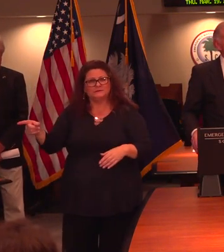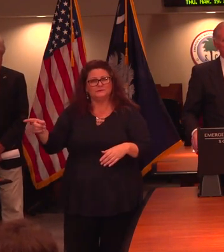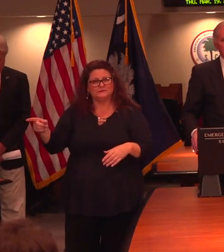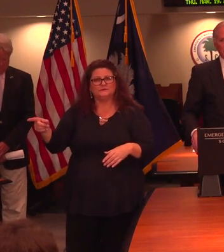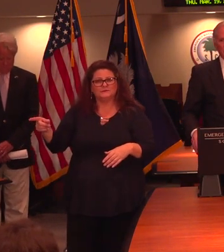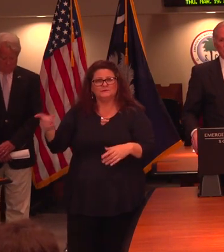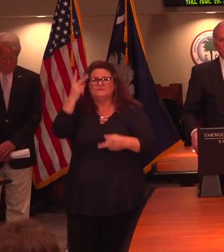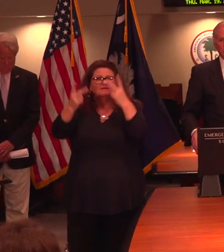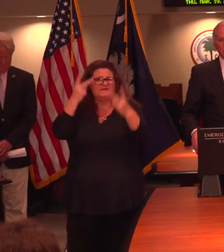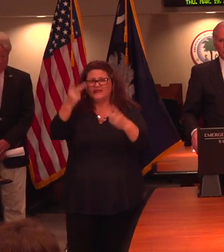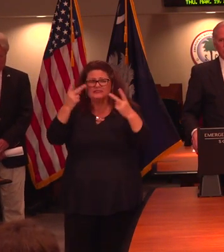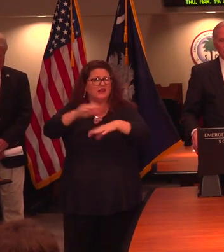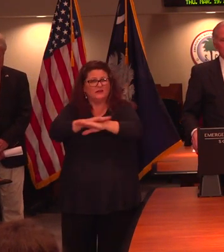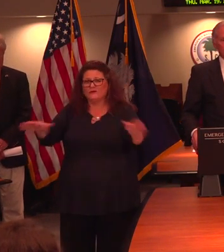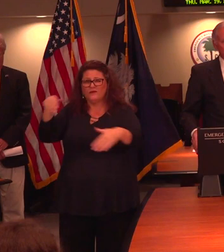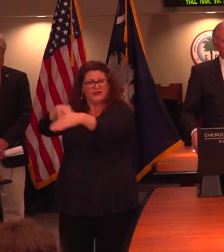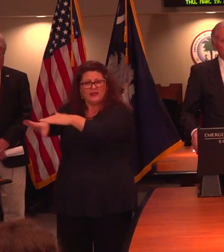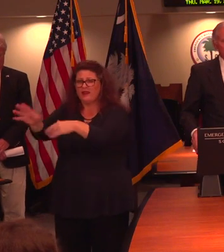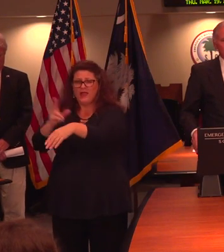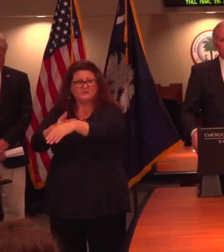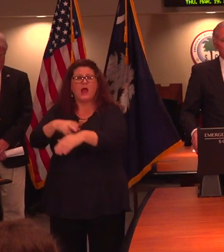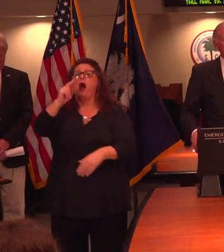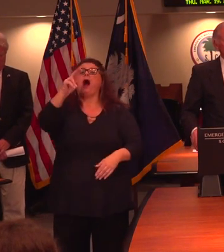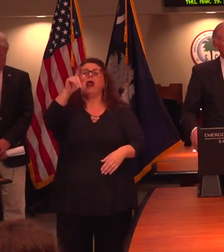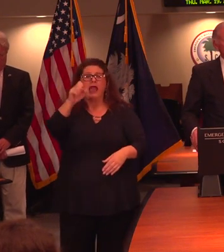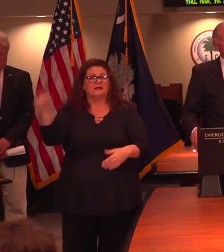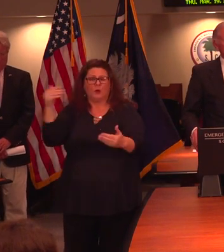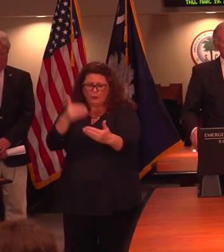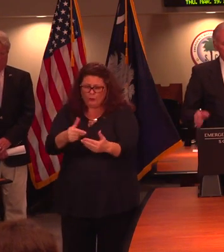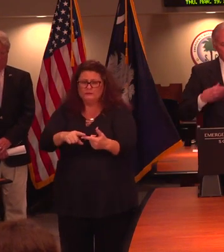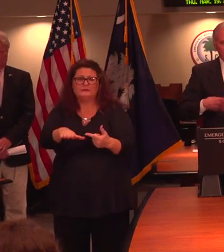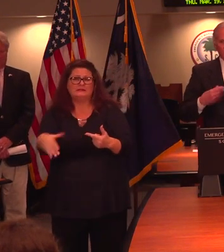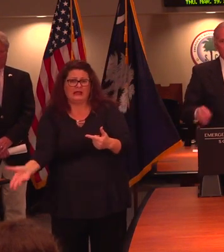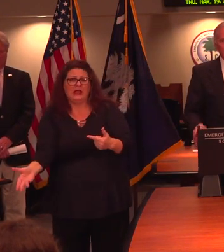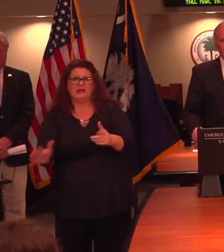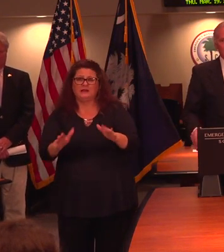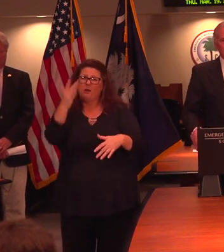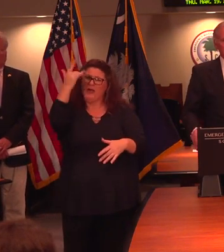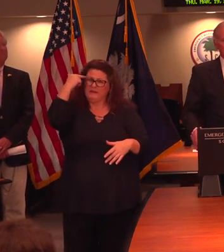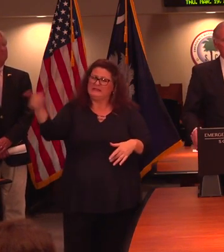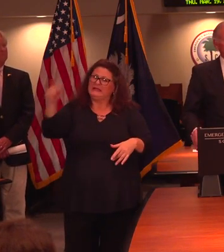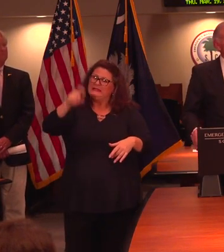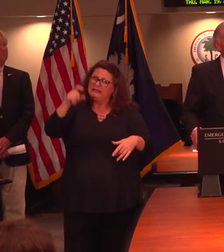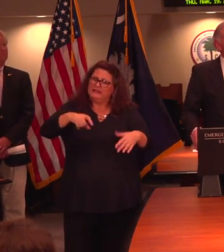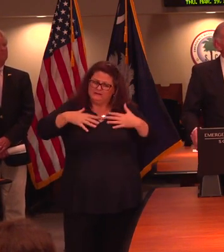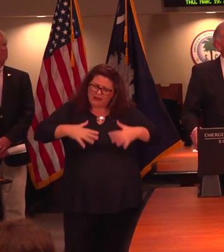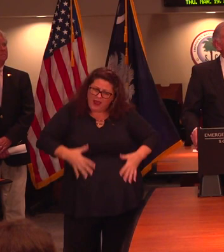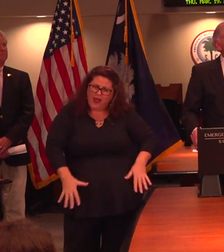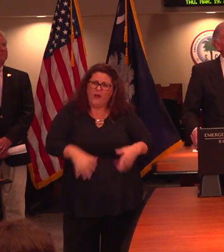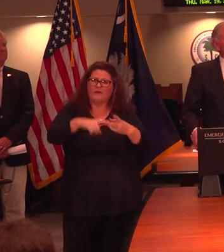visitation unless it's end of life because that uses up all the gowns and masks that the visitors